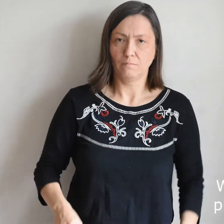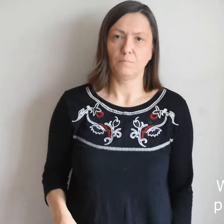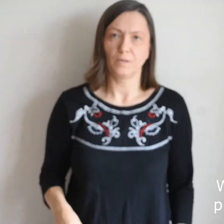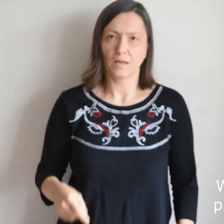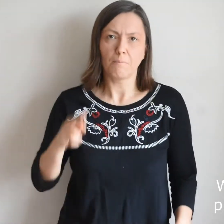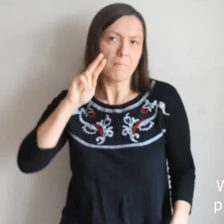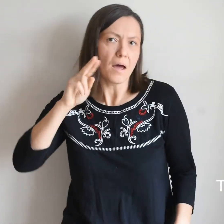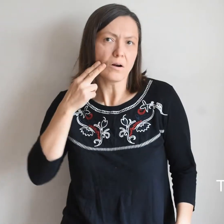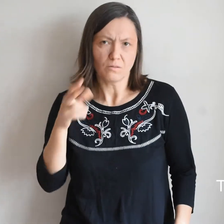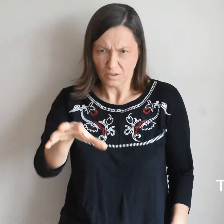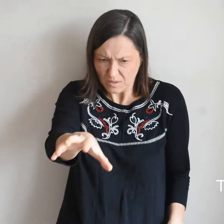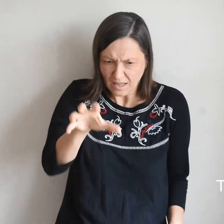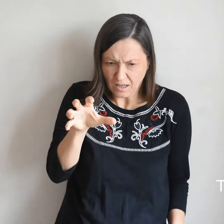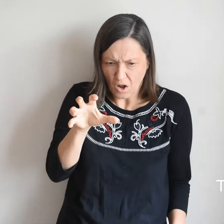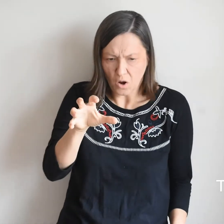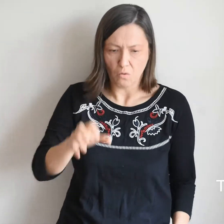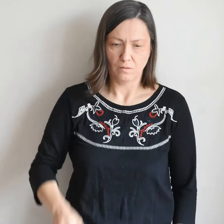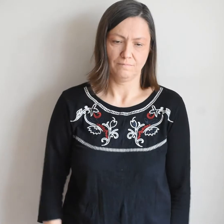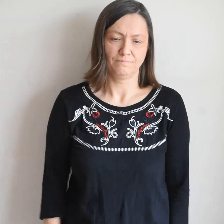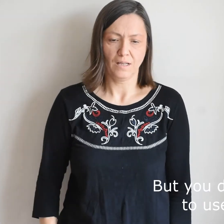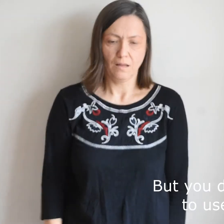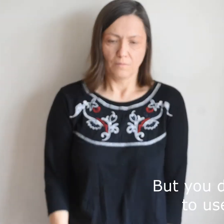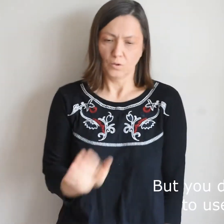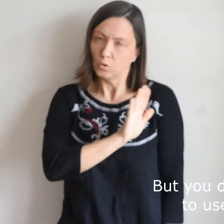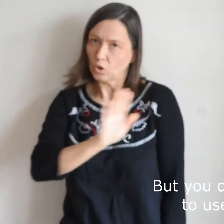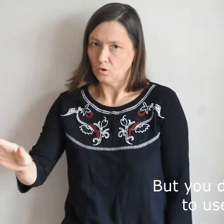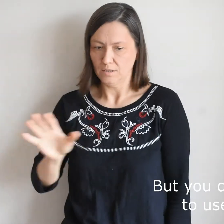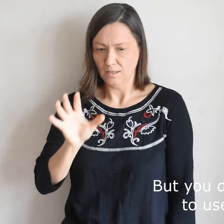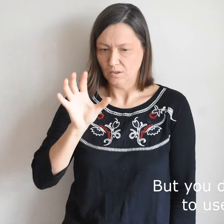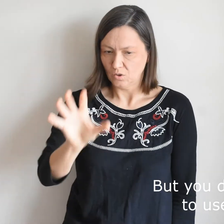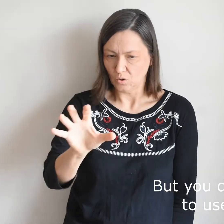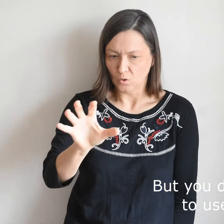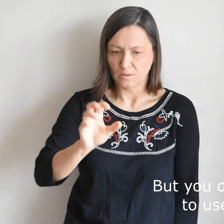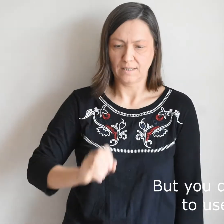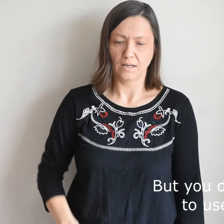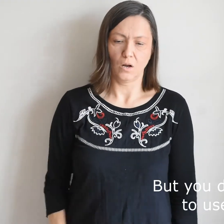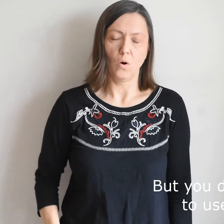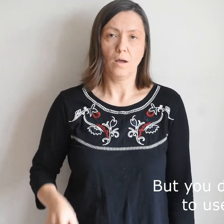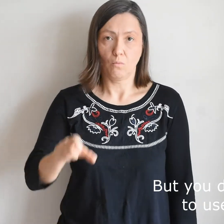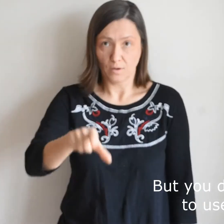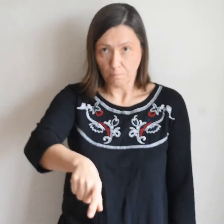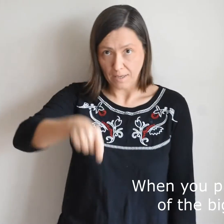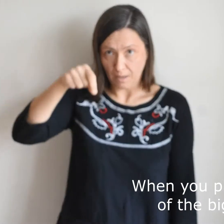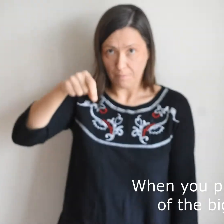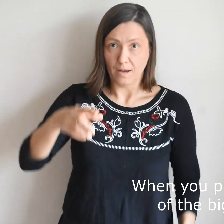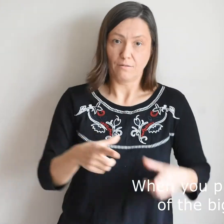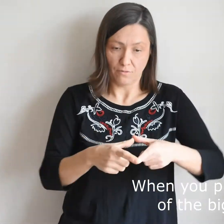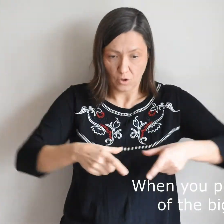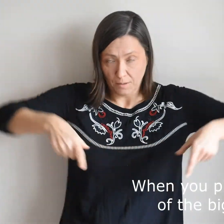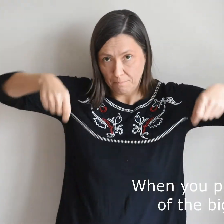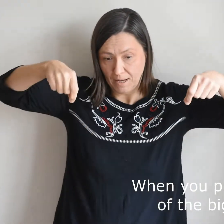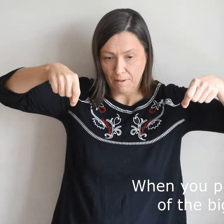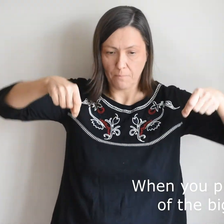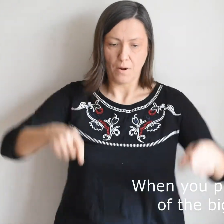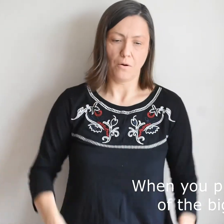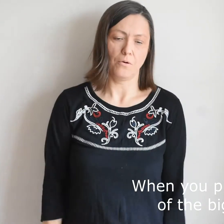you pick a pear, try to use the claw. But you don't need to use the claw, When you pick a bear of the big pawpaw,